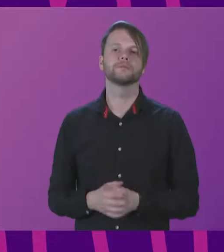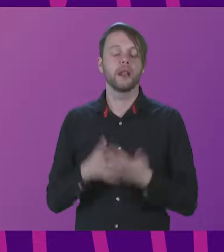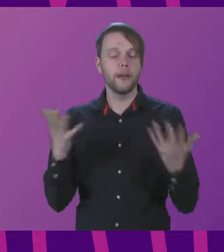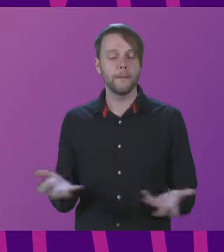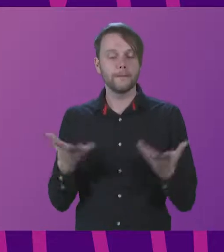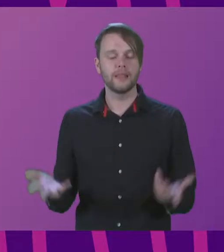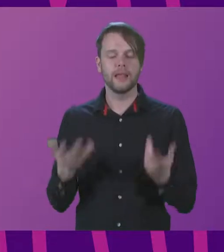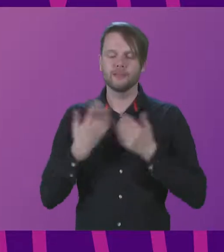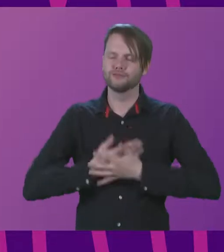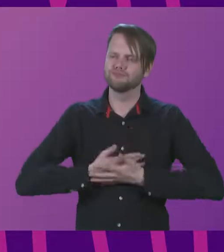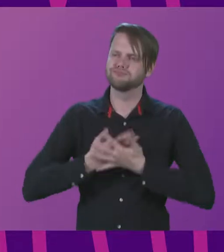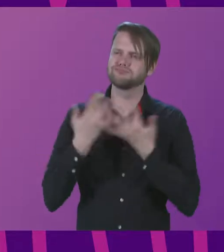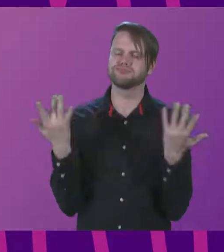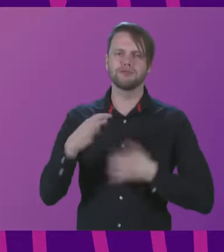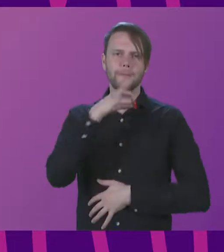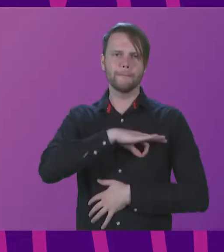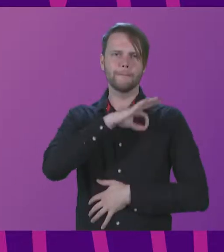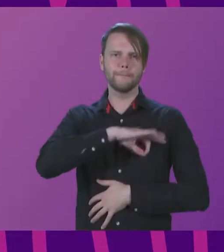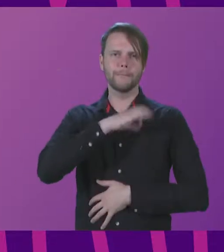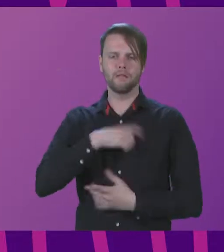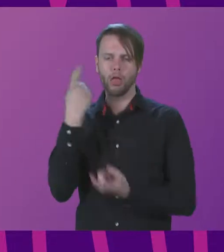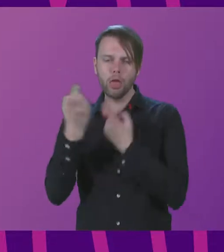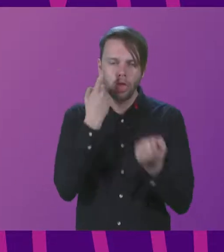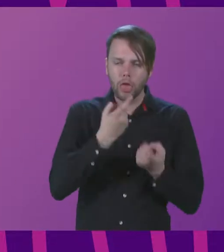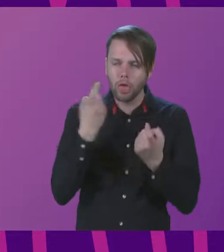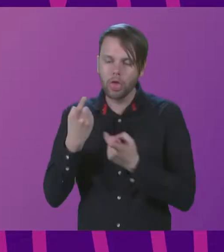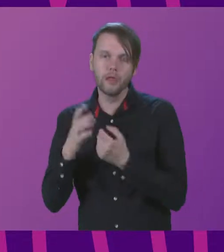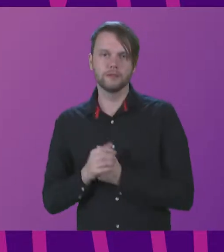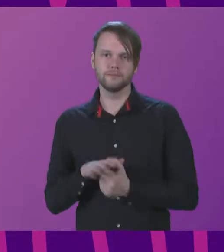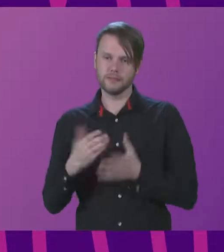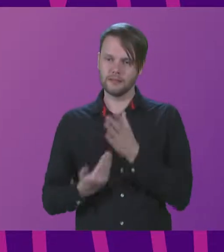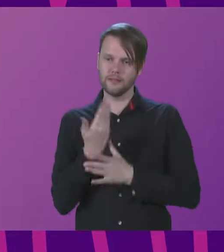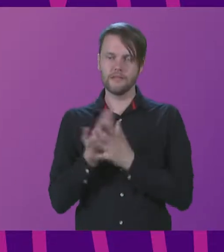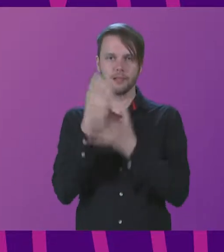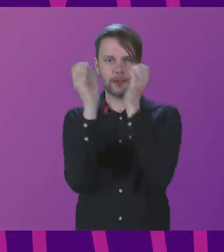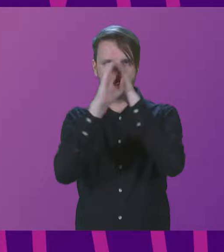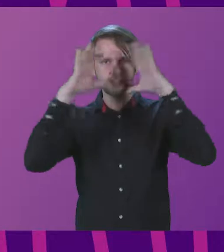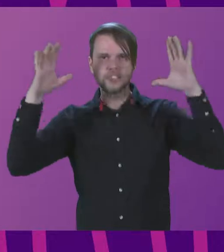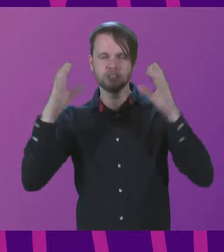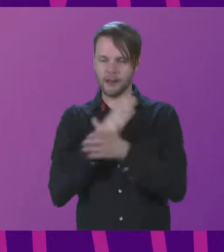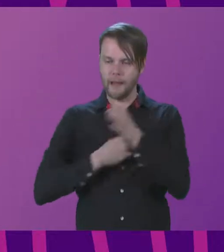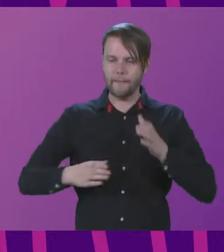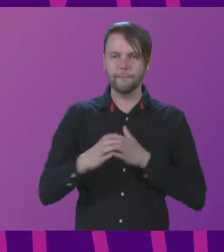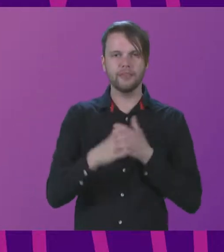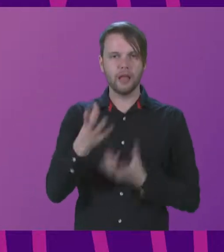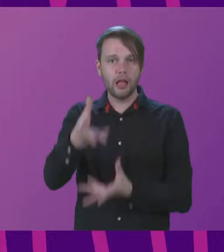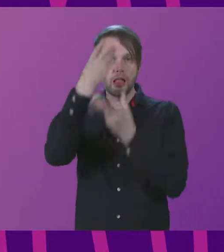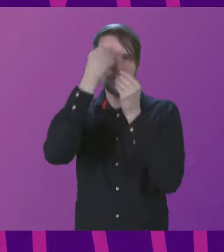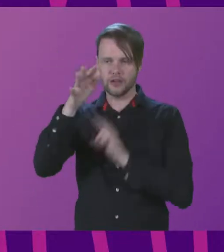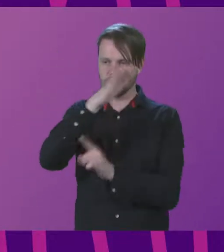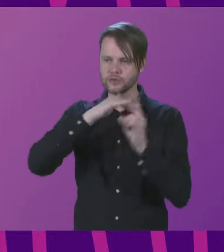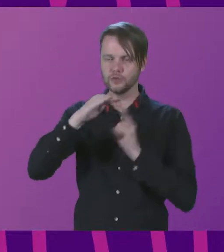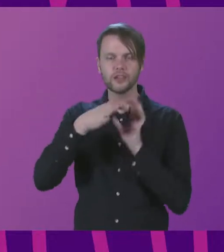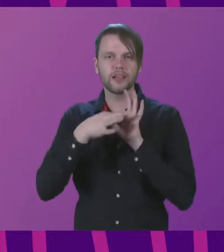brings so many of the benefits that we are seeking. It develops imagination, empathy, learning, social